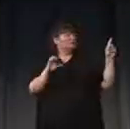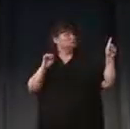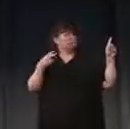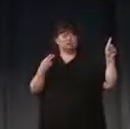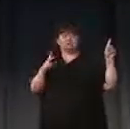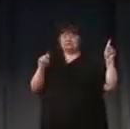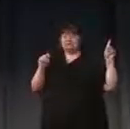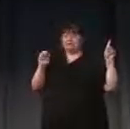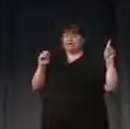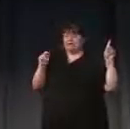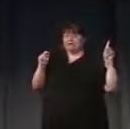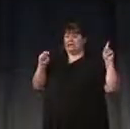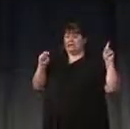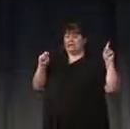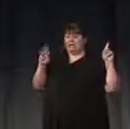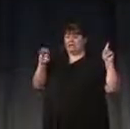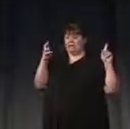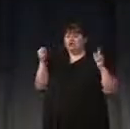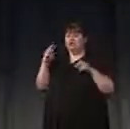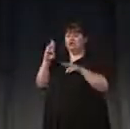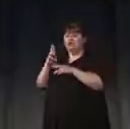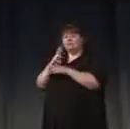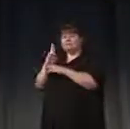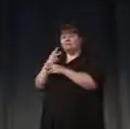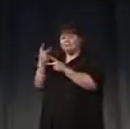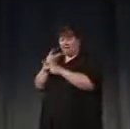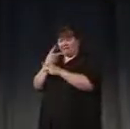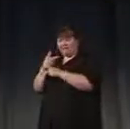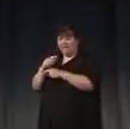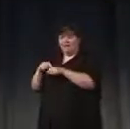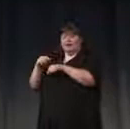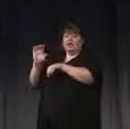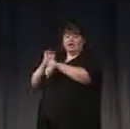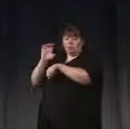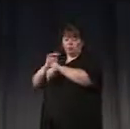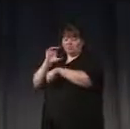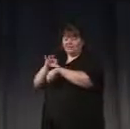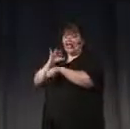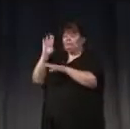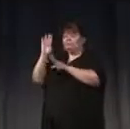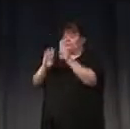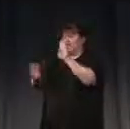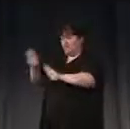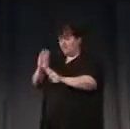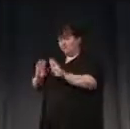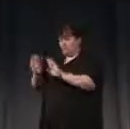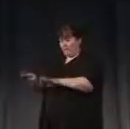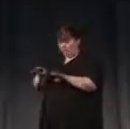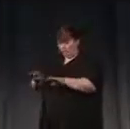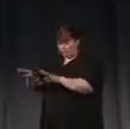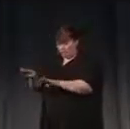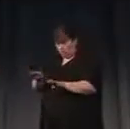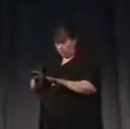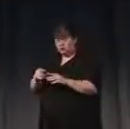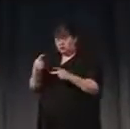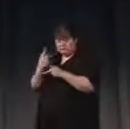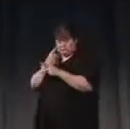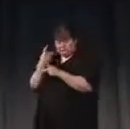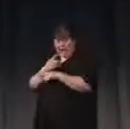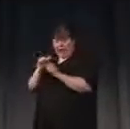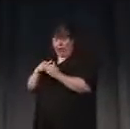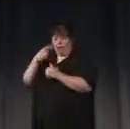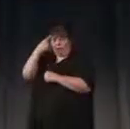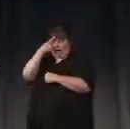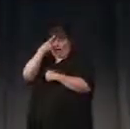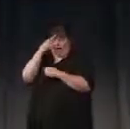Tenenbaum, uses mathematical modeling, computer simulation, and behavioral experiments to explore how human brains compute